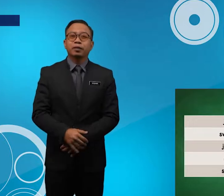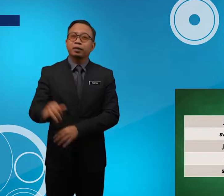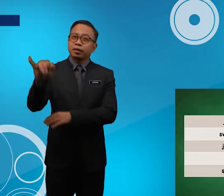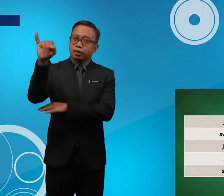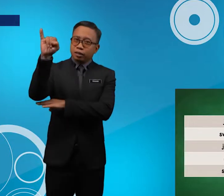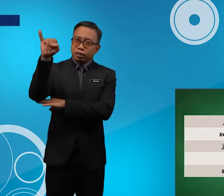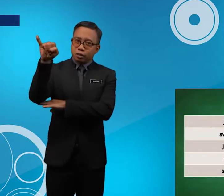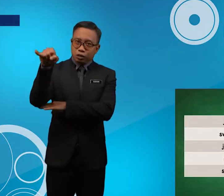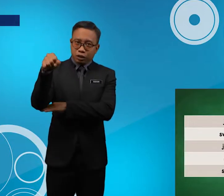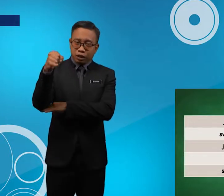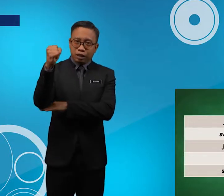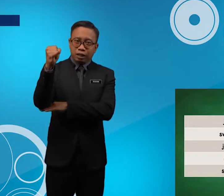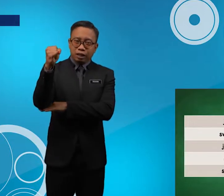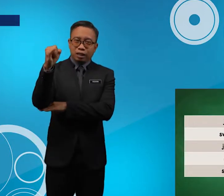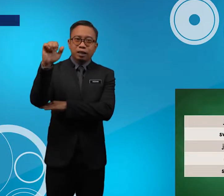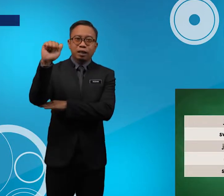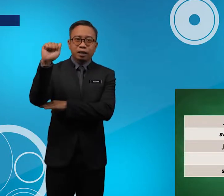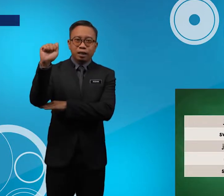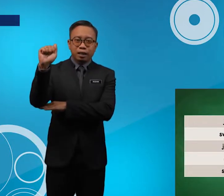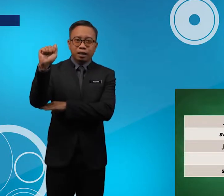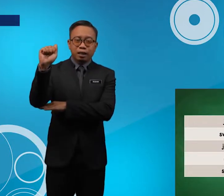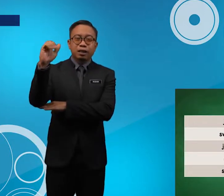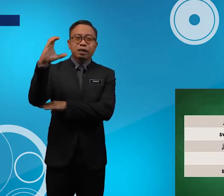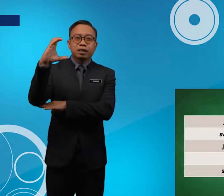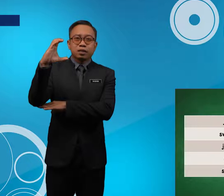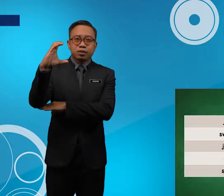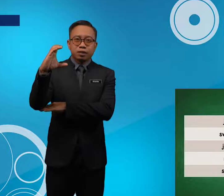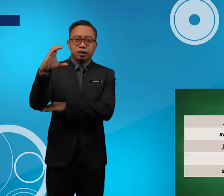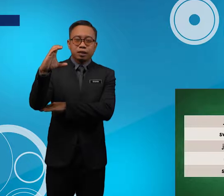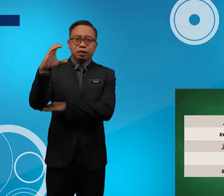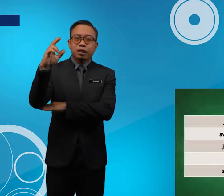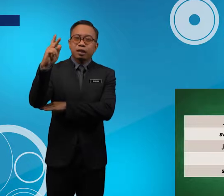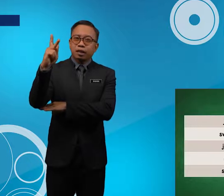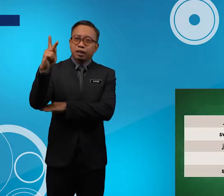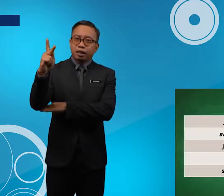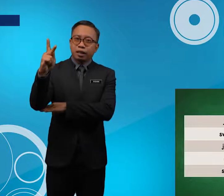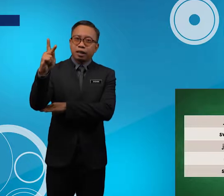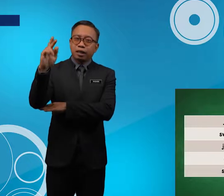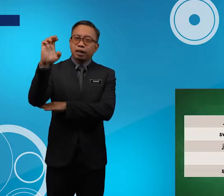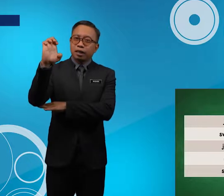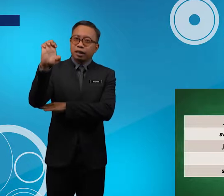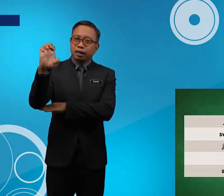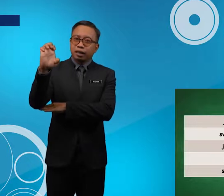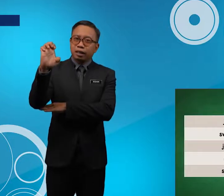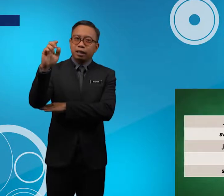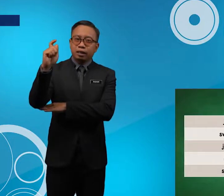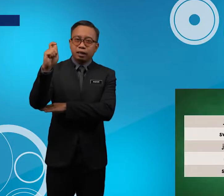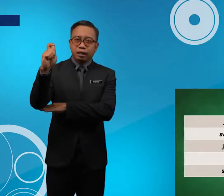J A C K E T